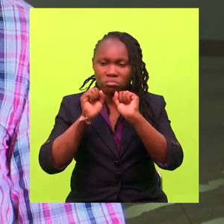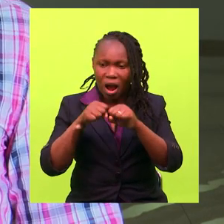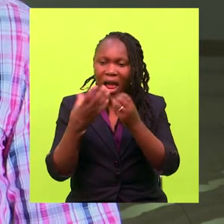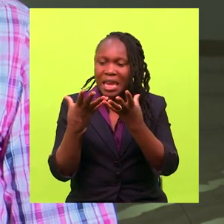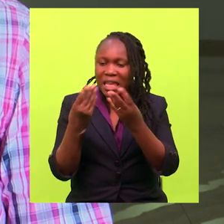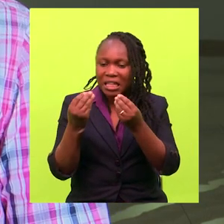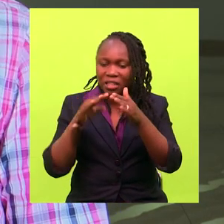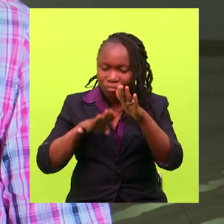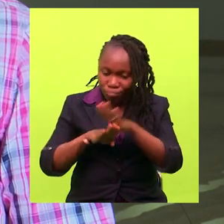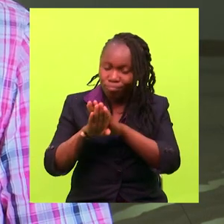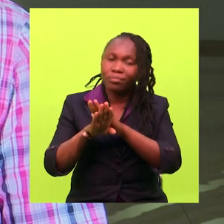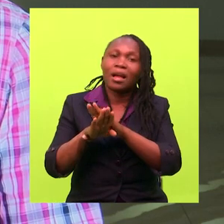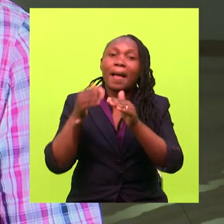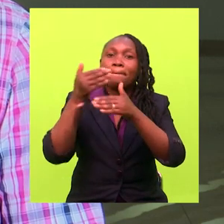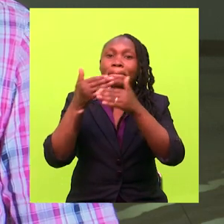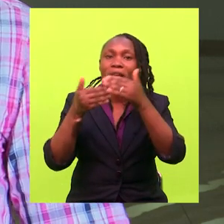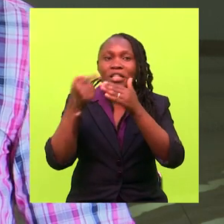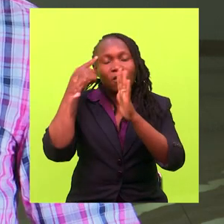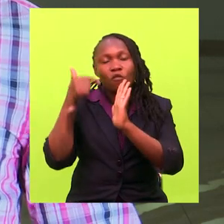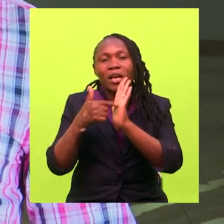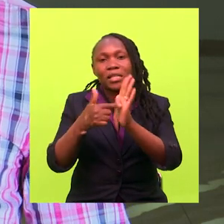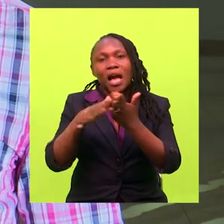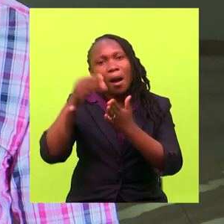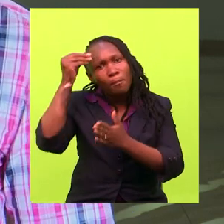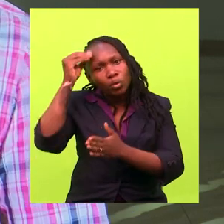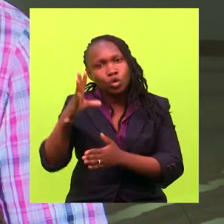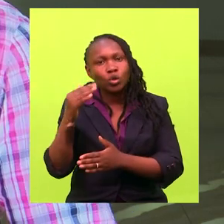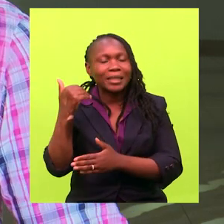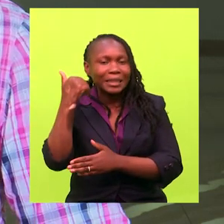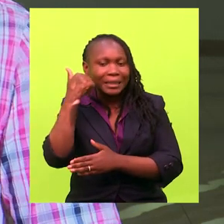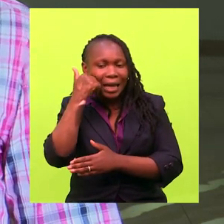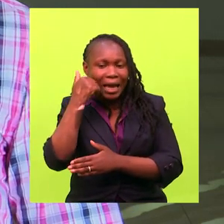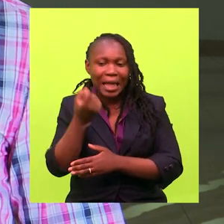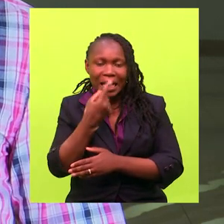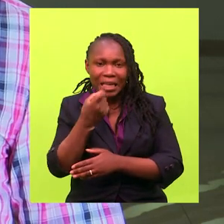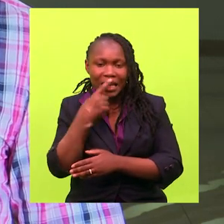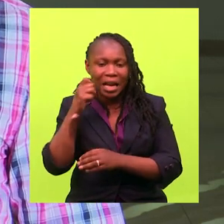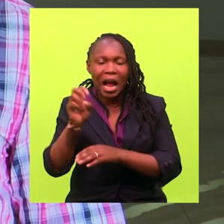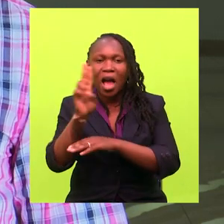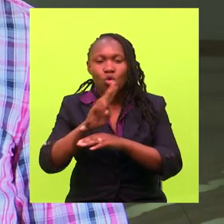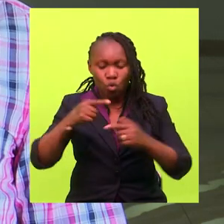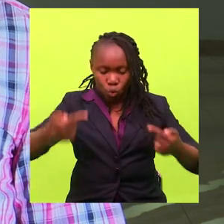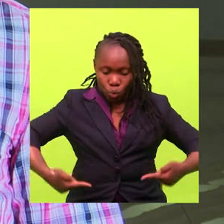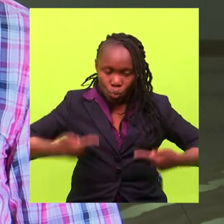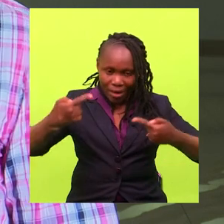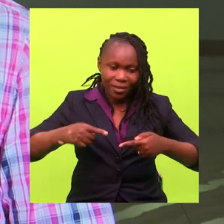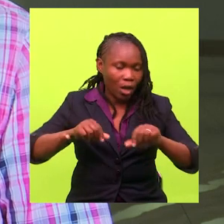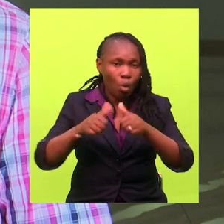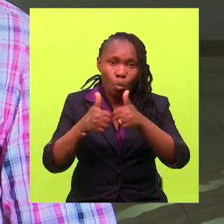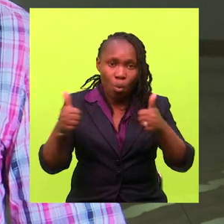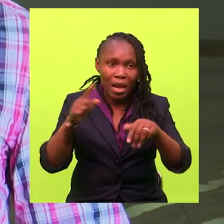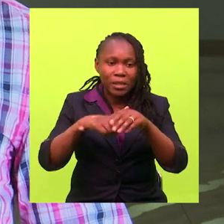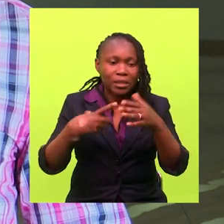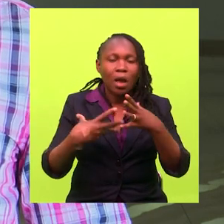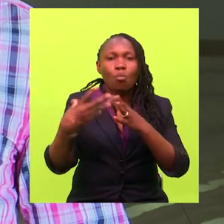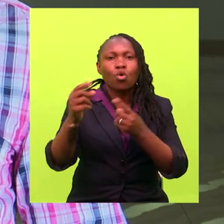you are able to easily access our facilities. If you come to the student's clinic, you are able to use your wheelchair and easily access the facility.